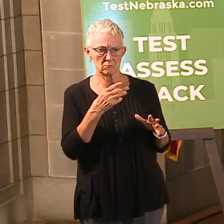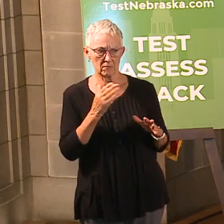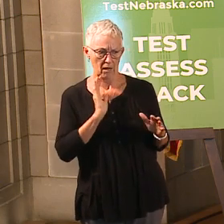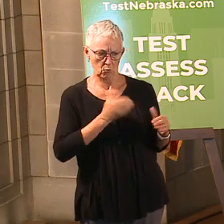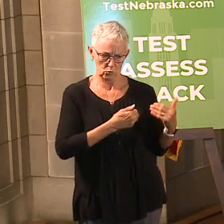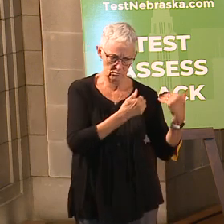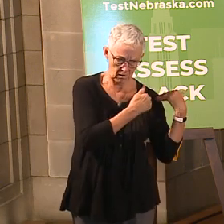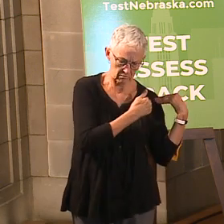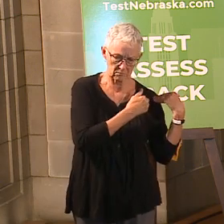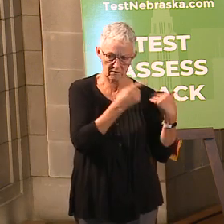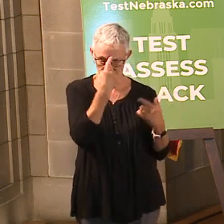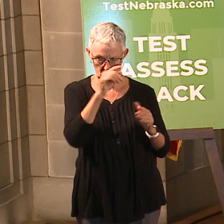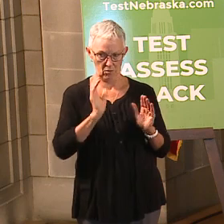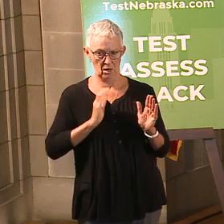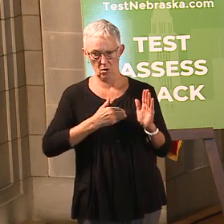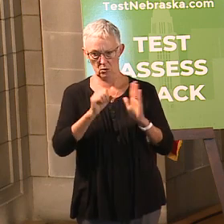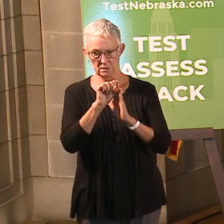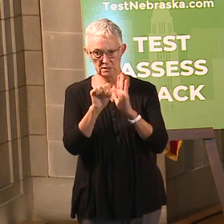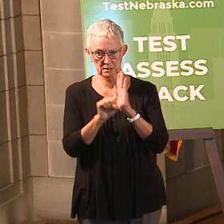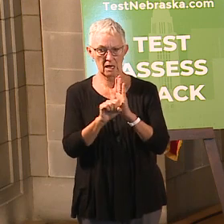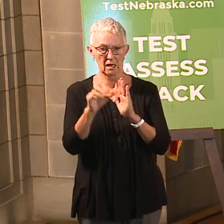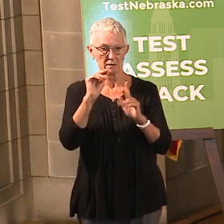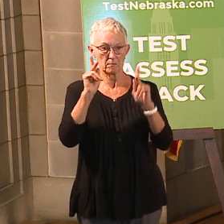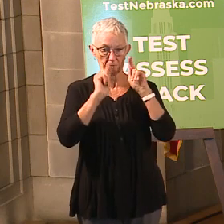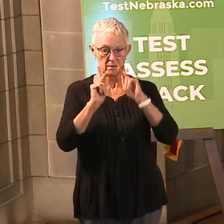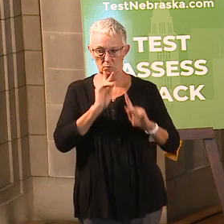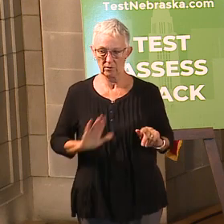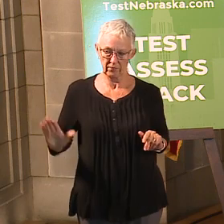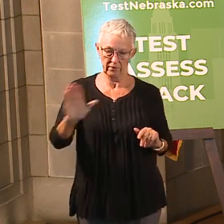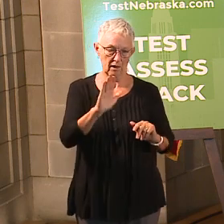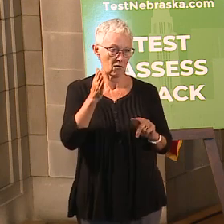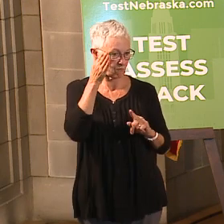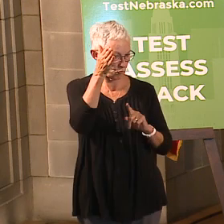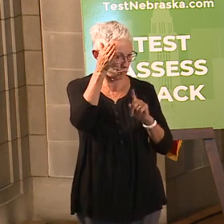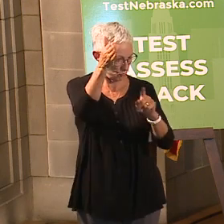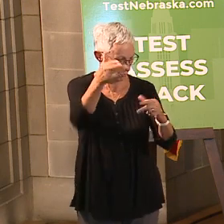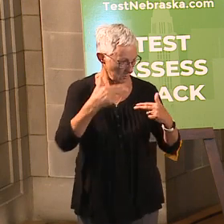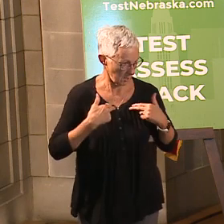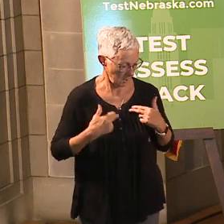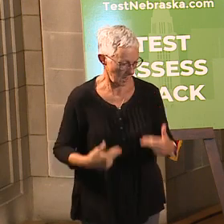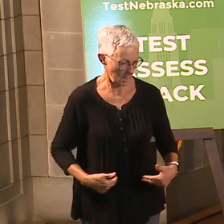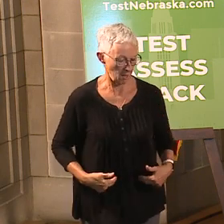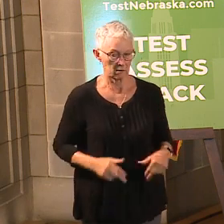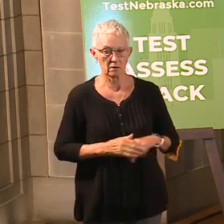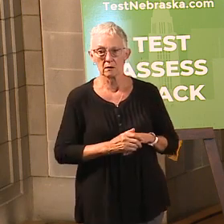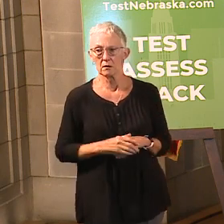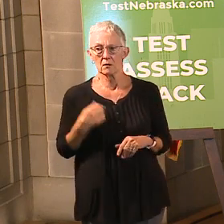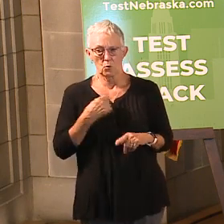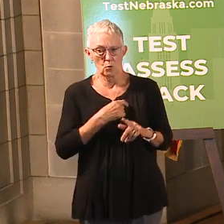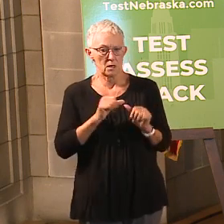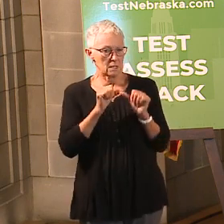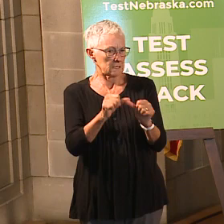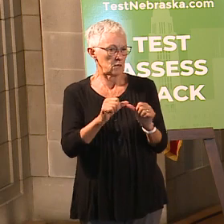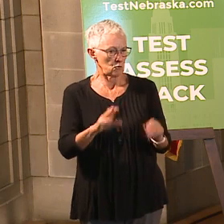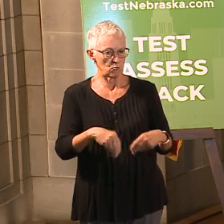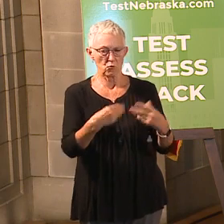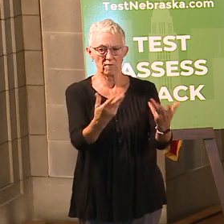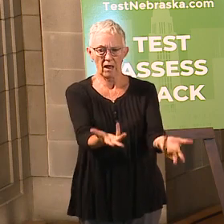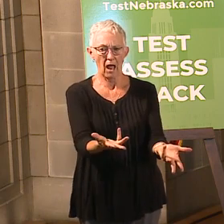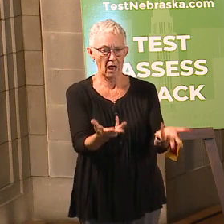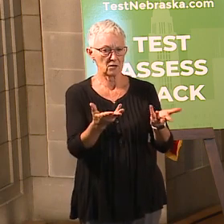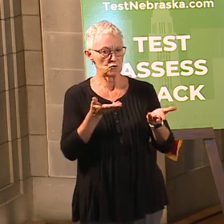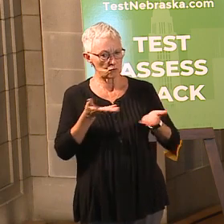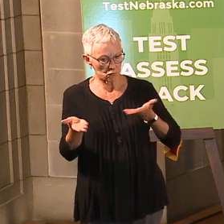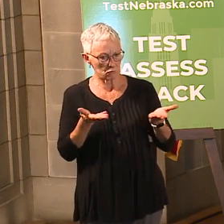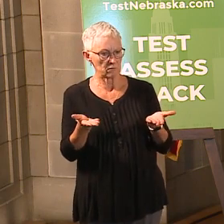for our state's future health. In all, we continue to evolve to meet changing needs and challenging circumstances. But